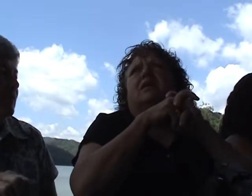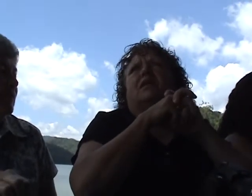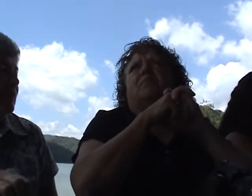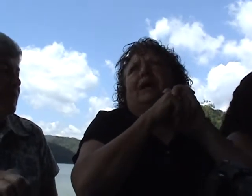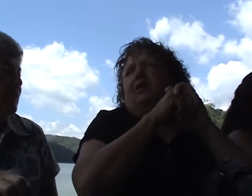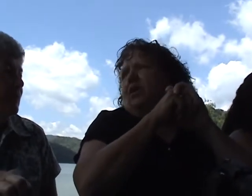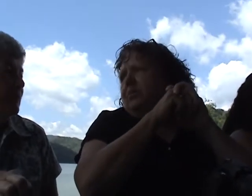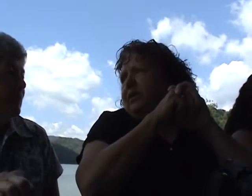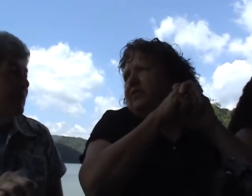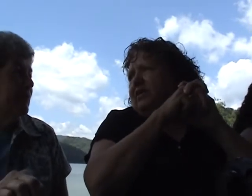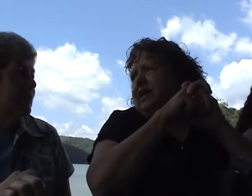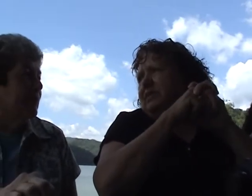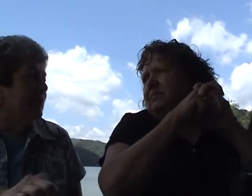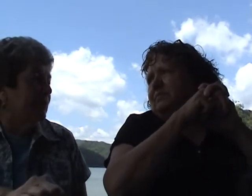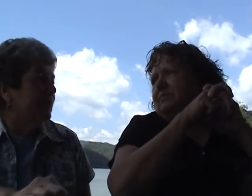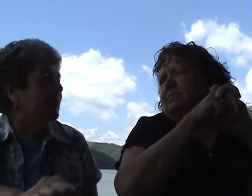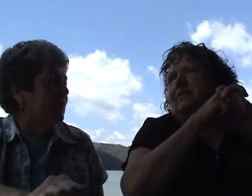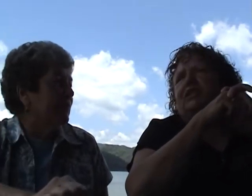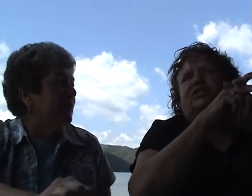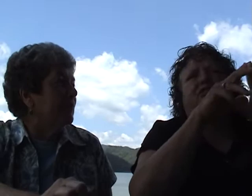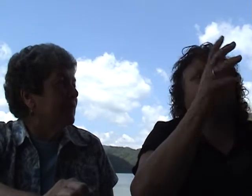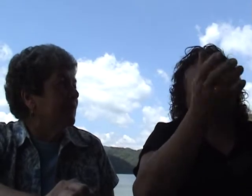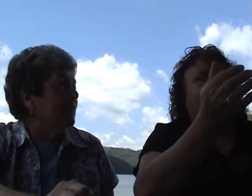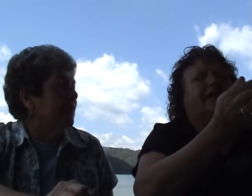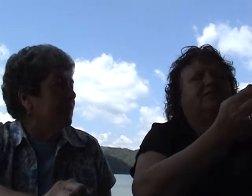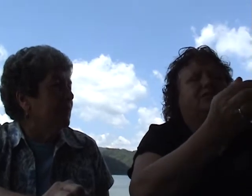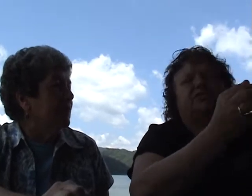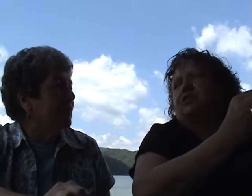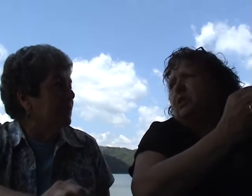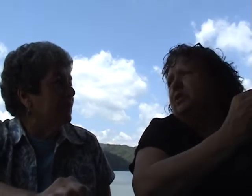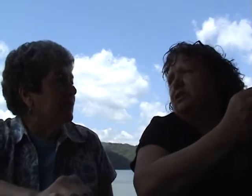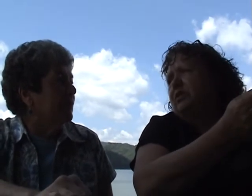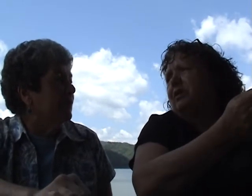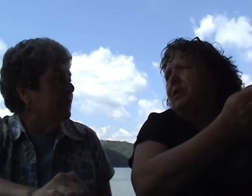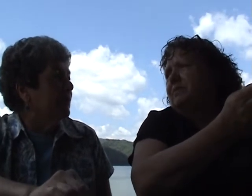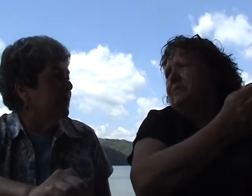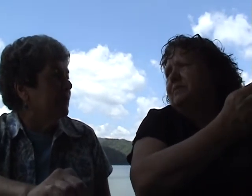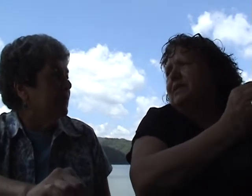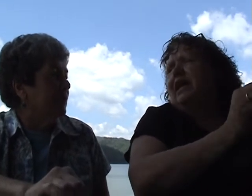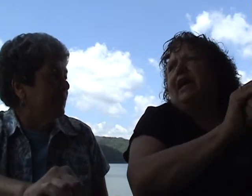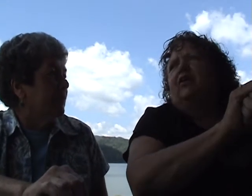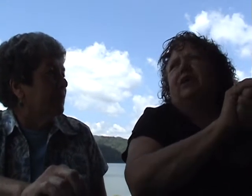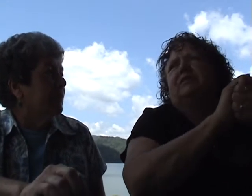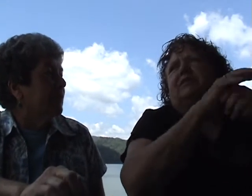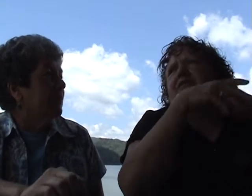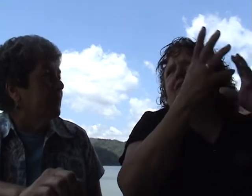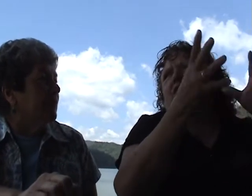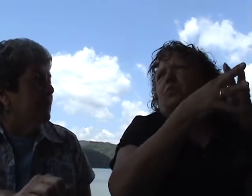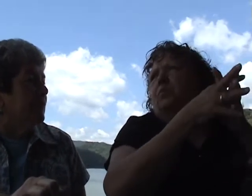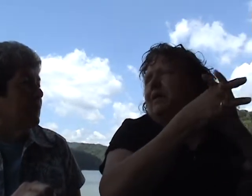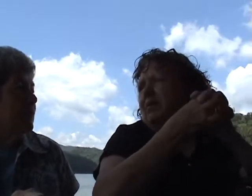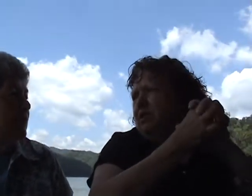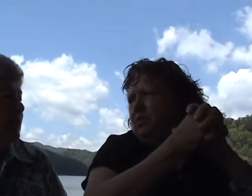Bobby had a butterfly. And she took it in the house and she showed it to Grandma. And Grandma says, oh, Bobby, you